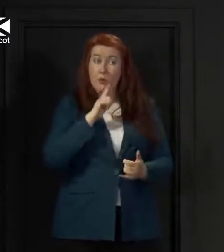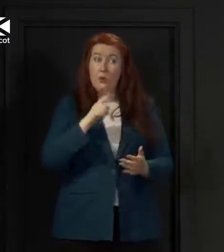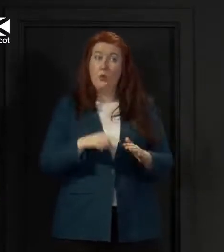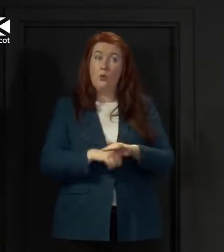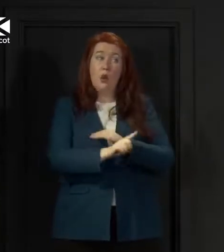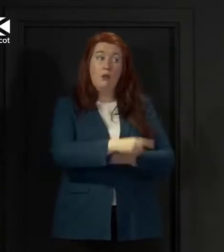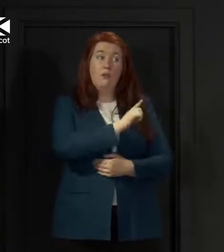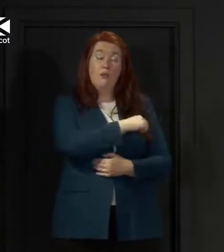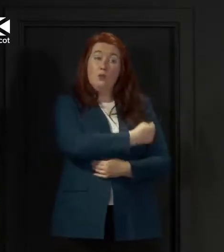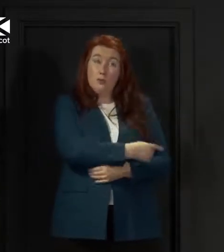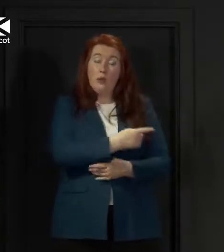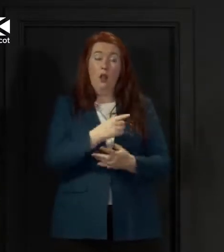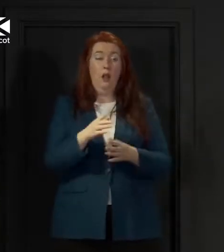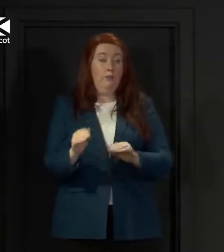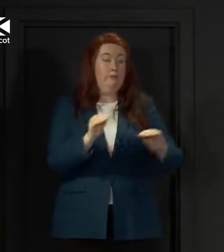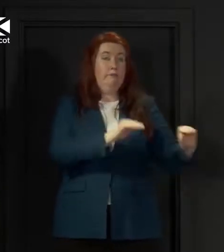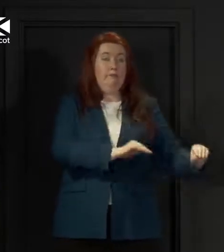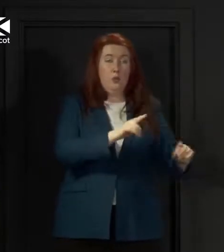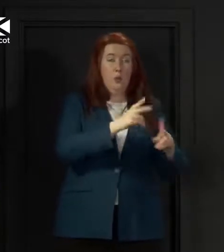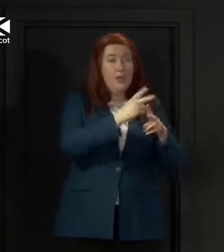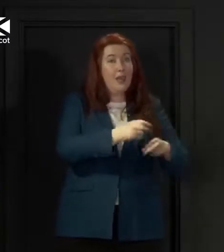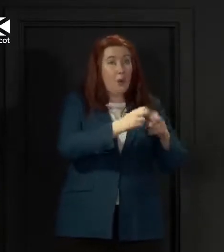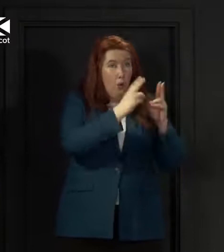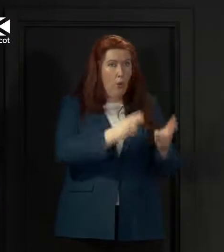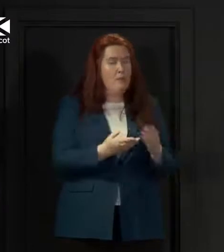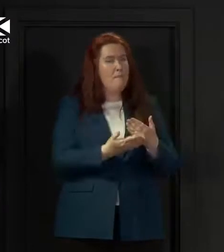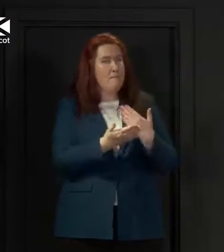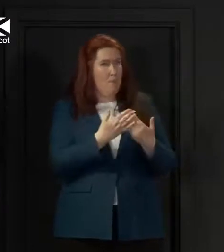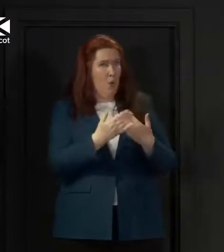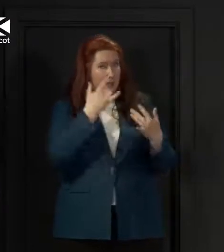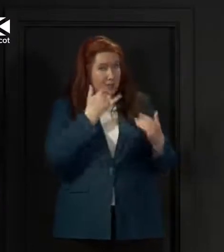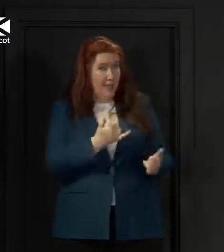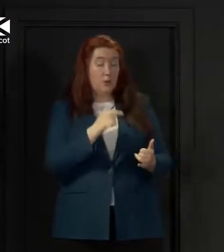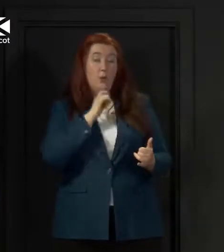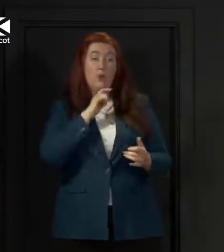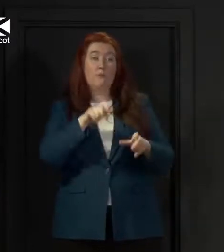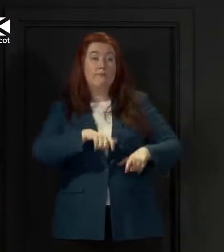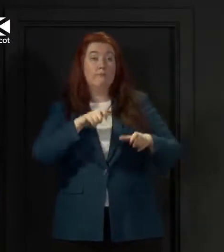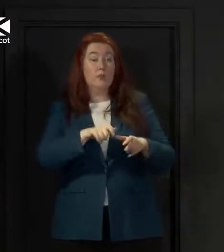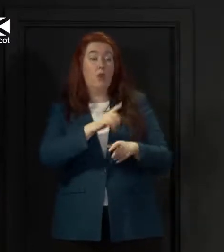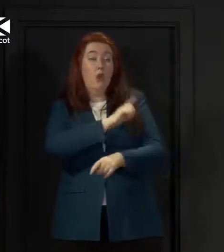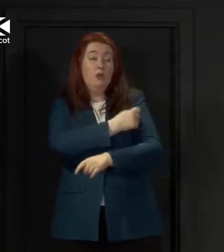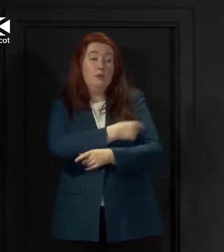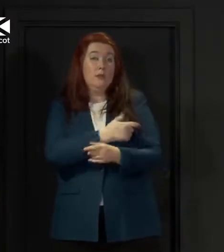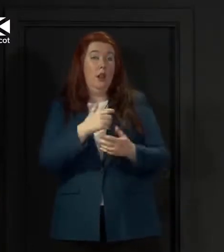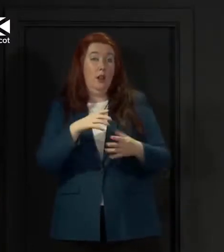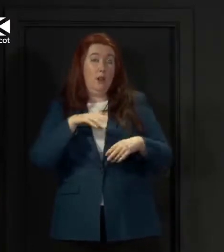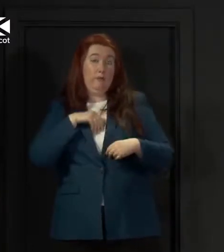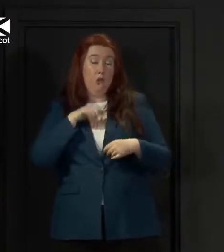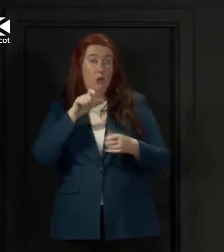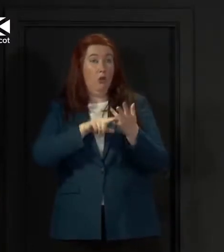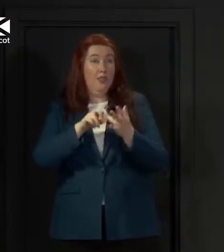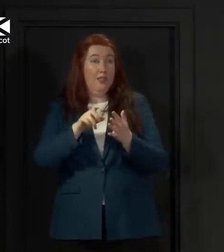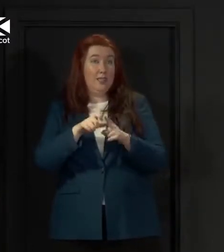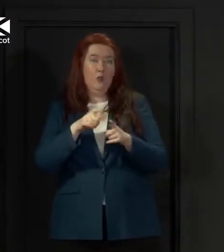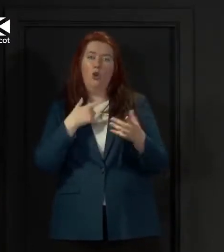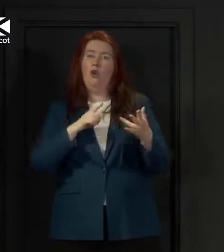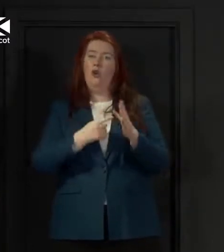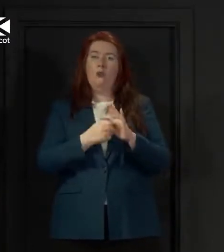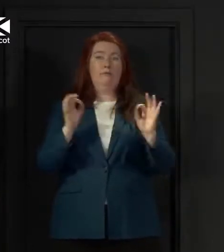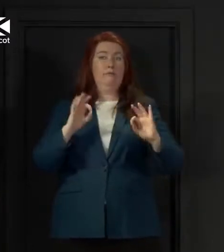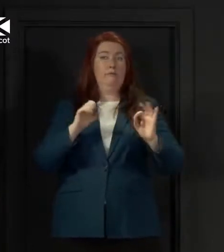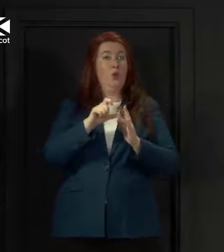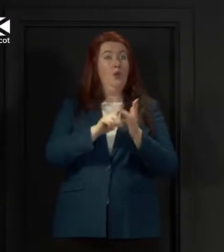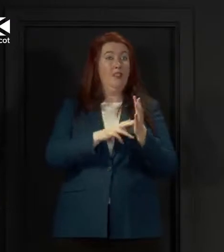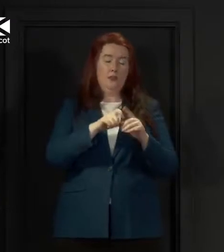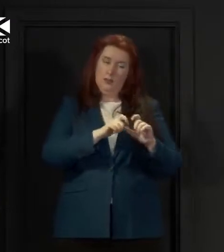from hospital into care homes both those who have been in hospital for COVID and those who have not as well as